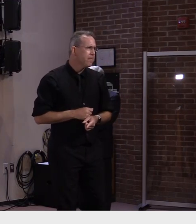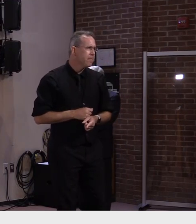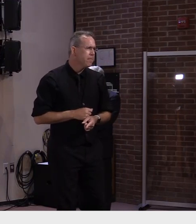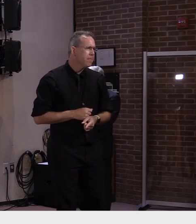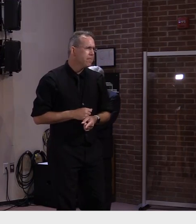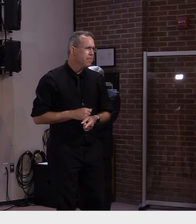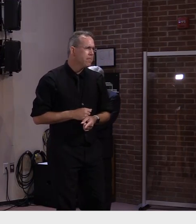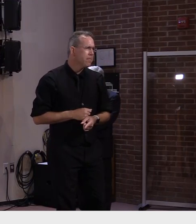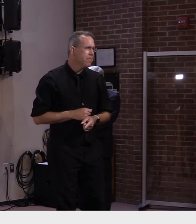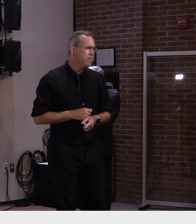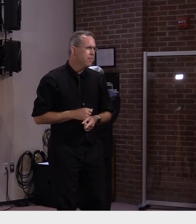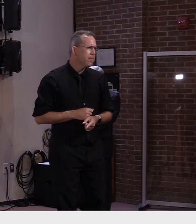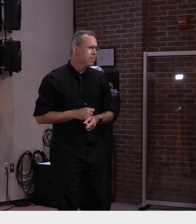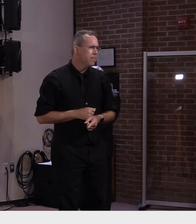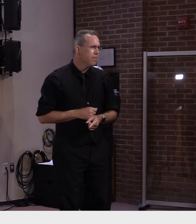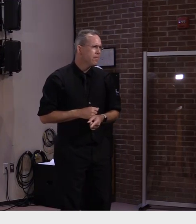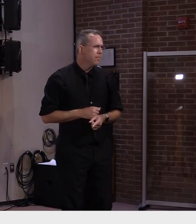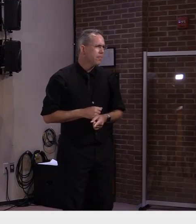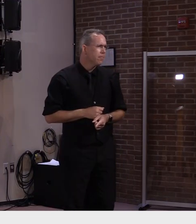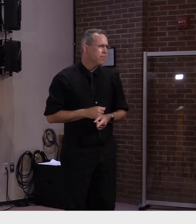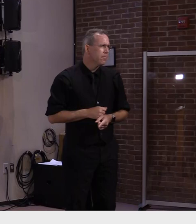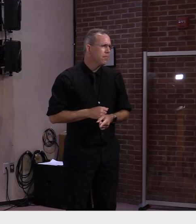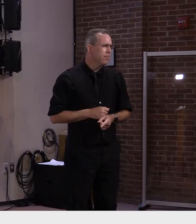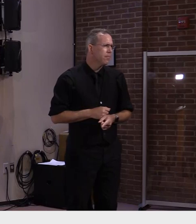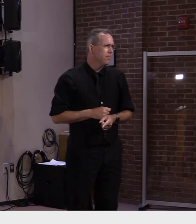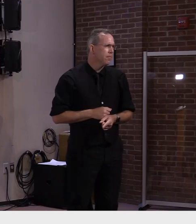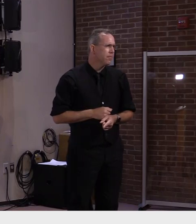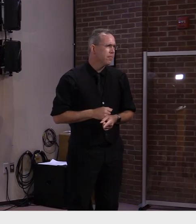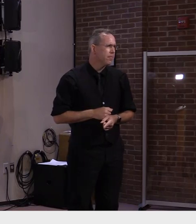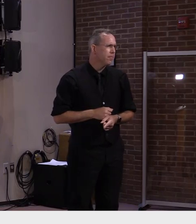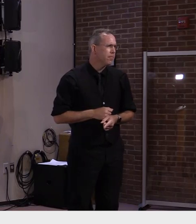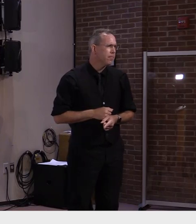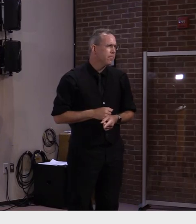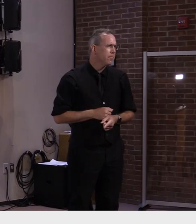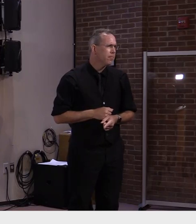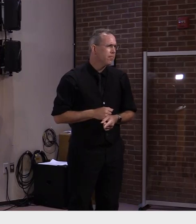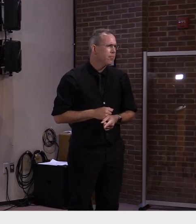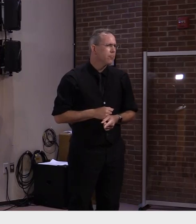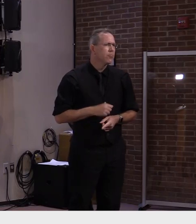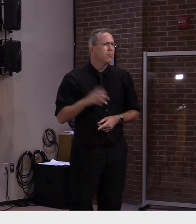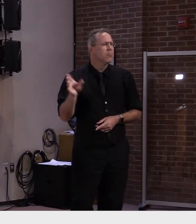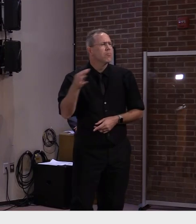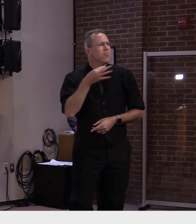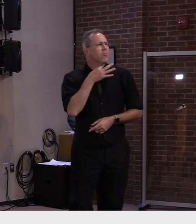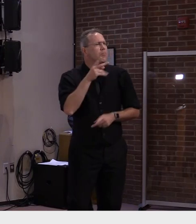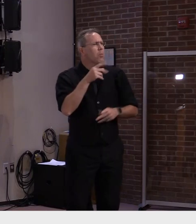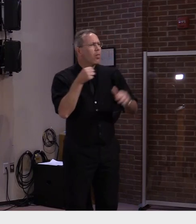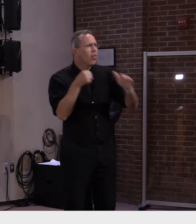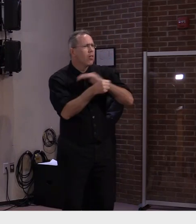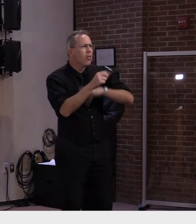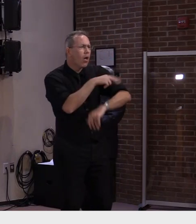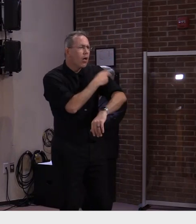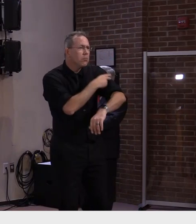and who are in intensive care? Do you have an age range or an average age for both of those groups?